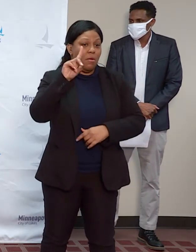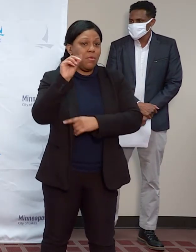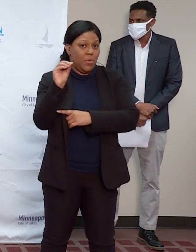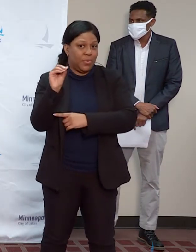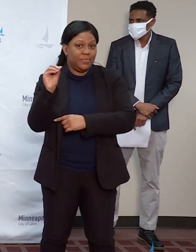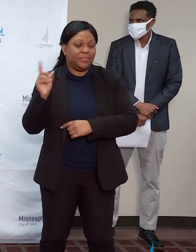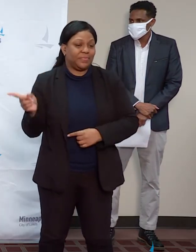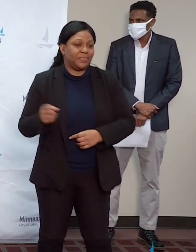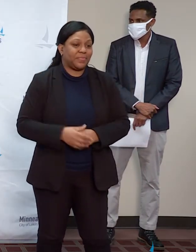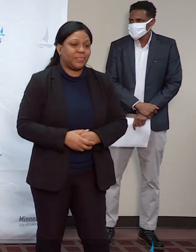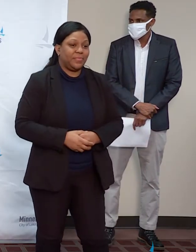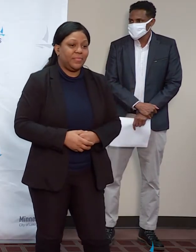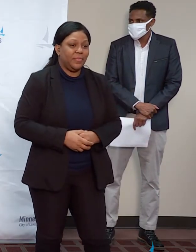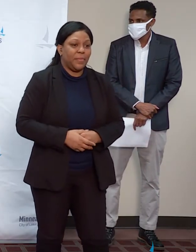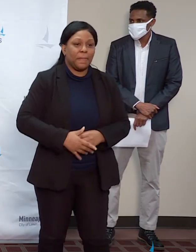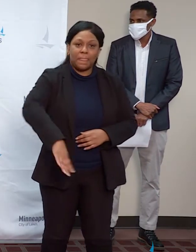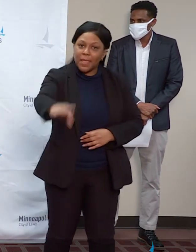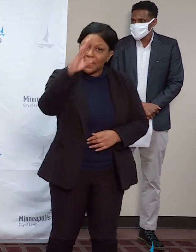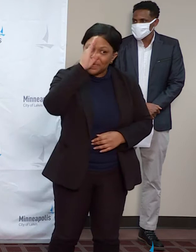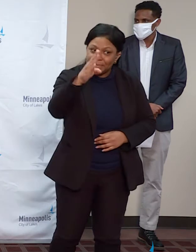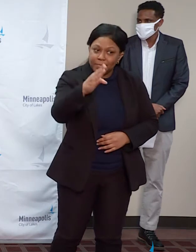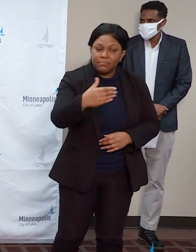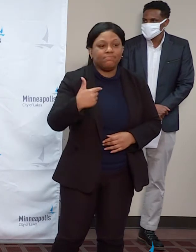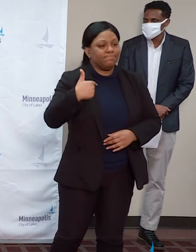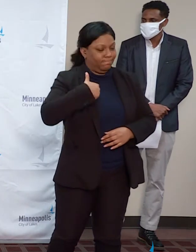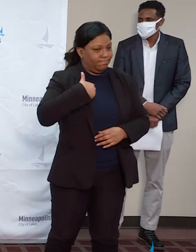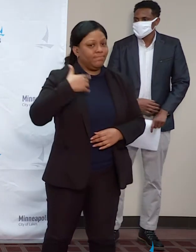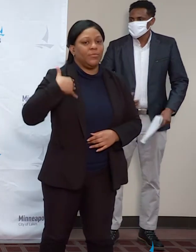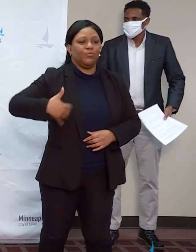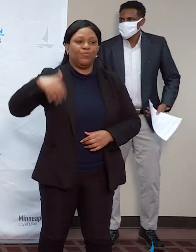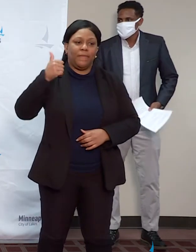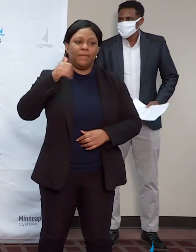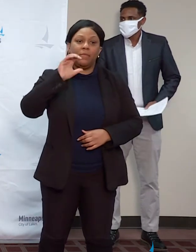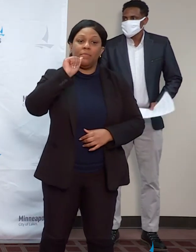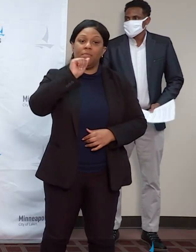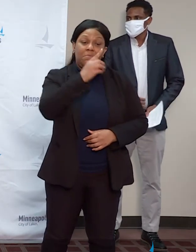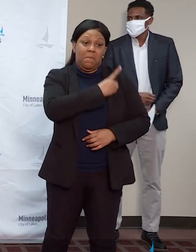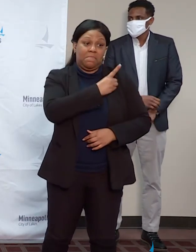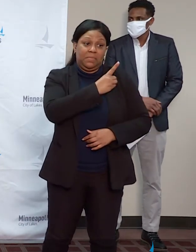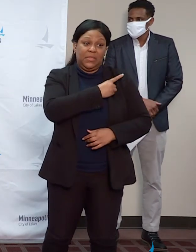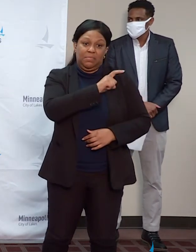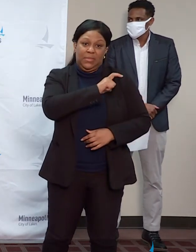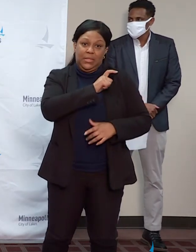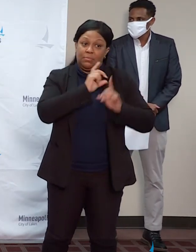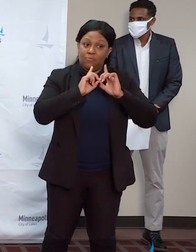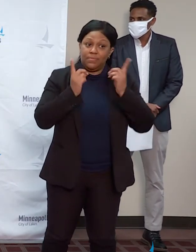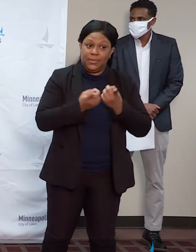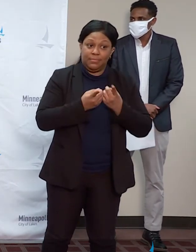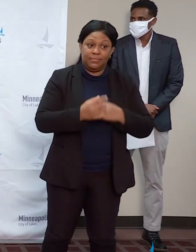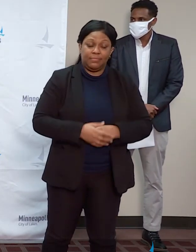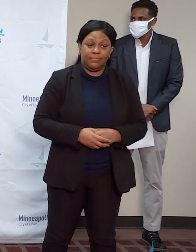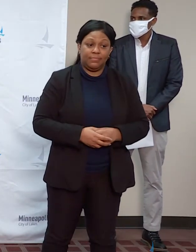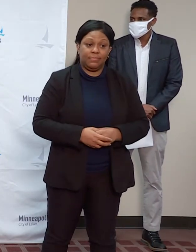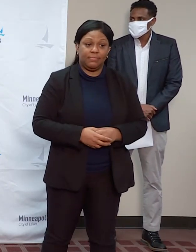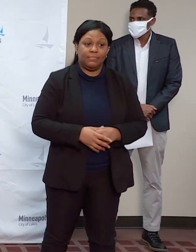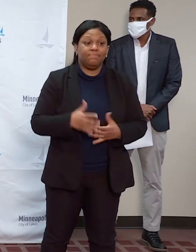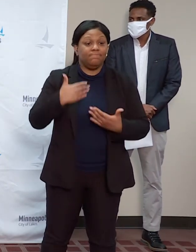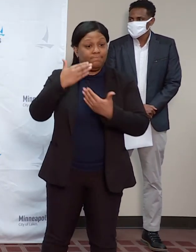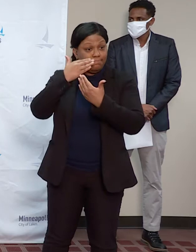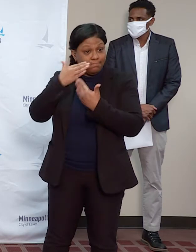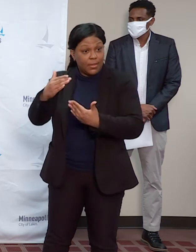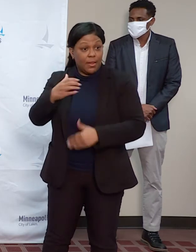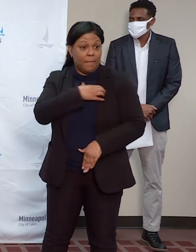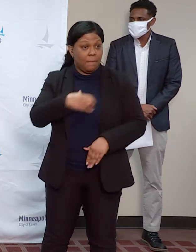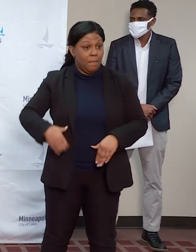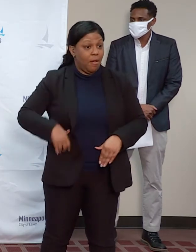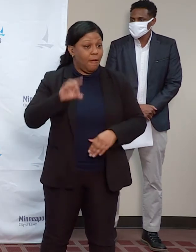Madera Arredondo, Chief of the Minneapolis Police Department. I want to thank Mayor Frey for your leadership throughout the past eight months who's